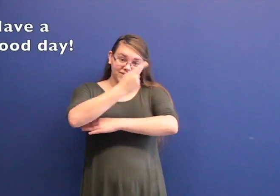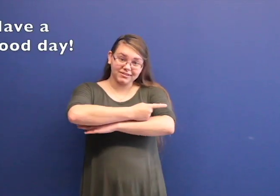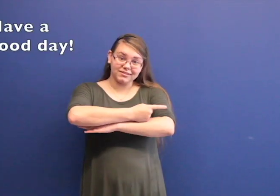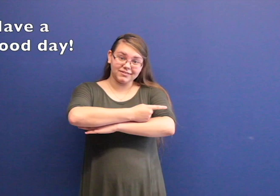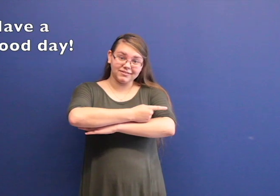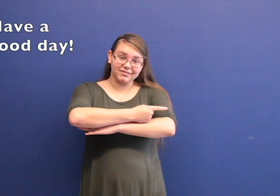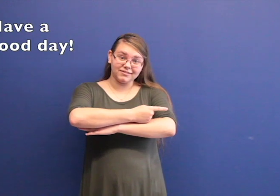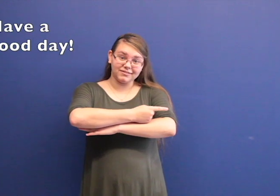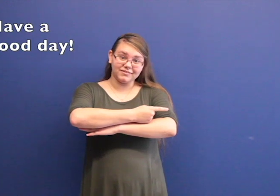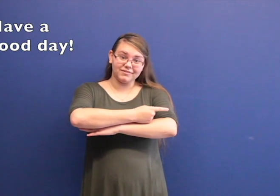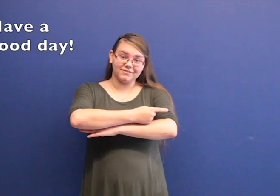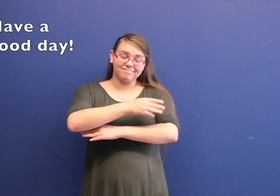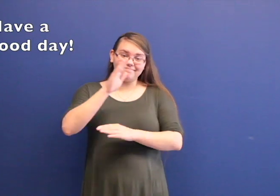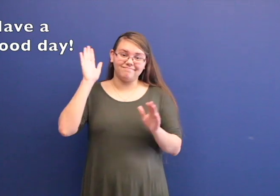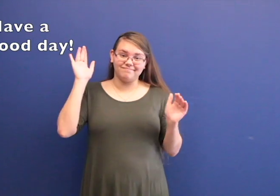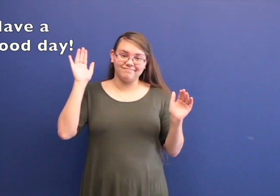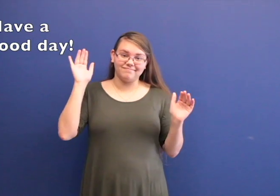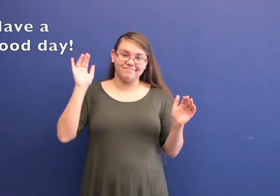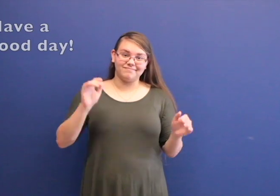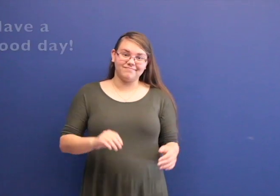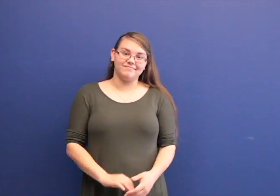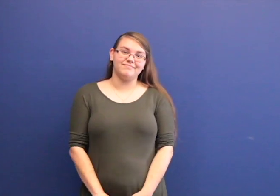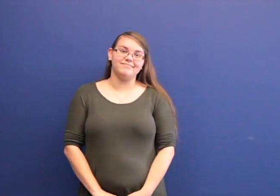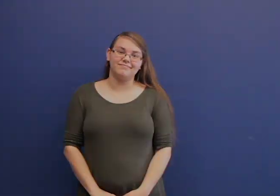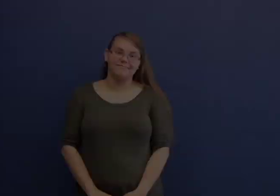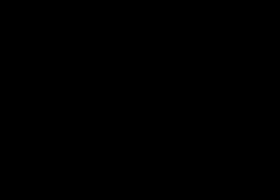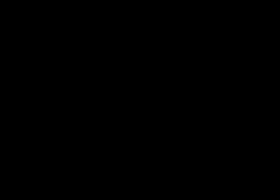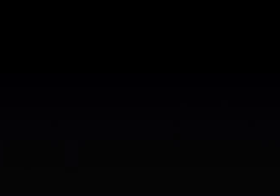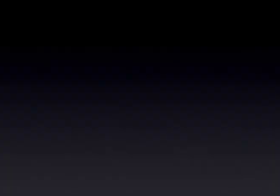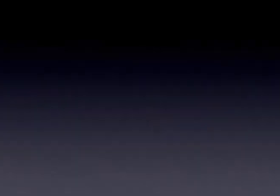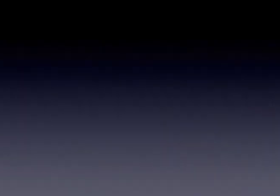Have a good day. Bye. Good